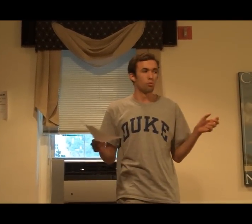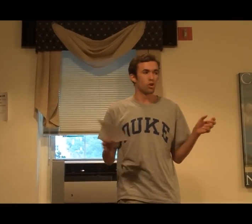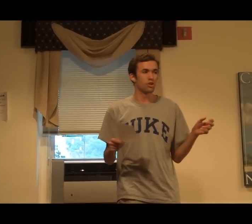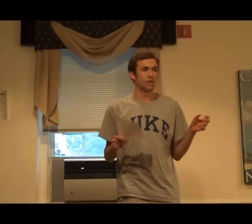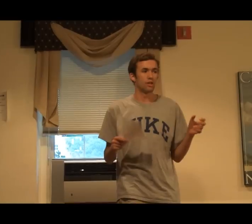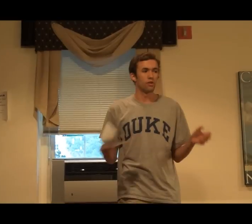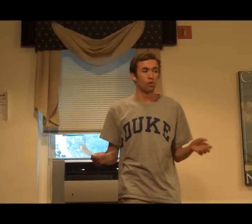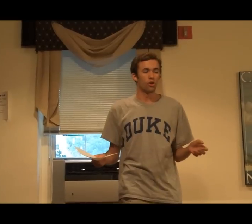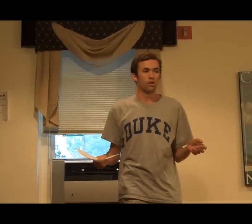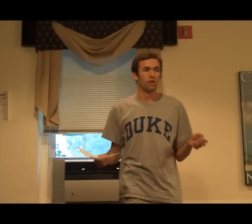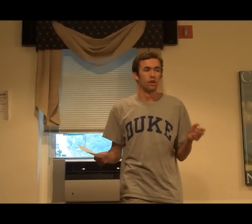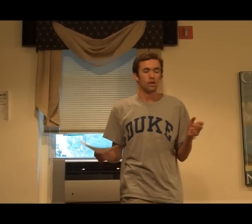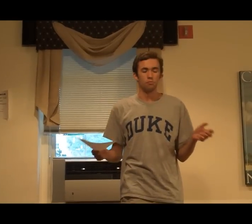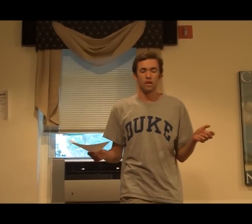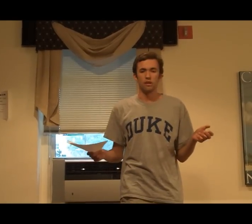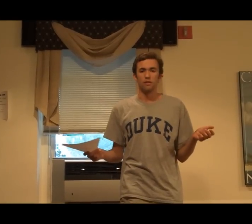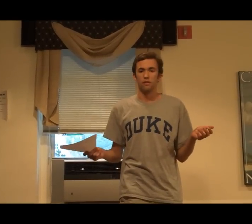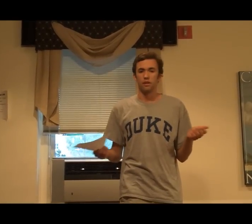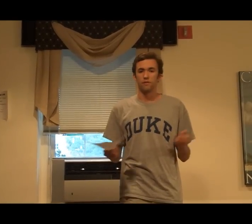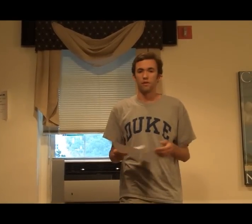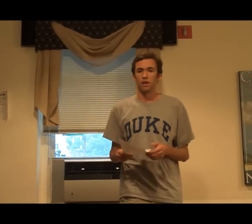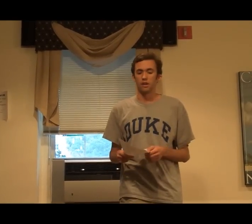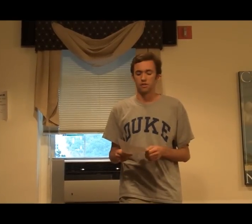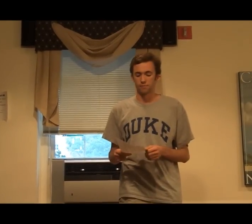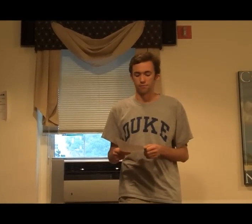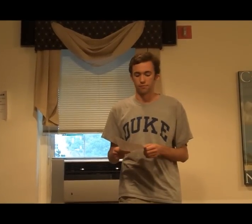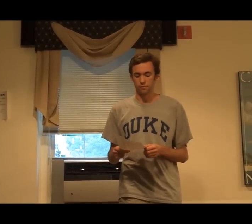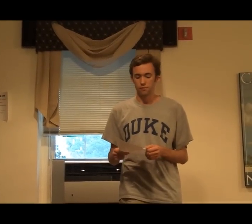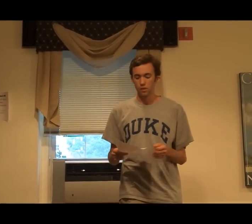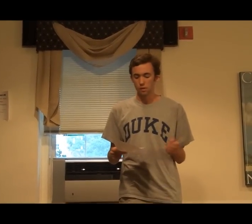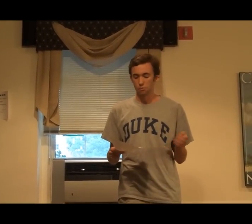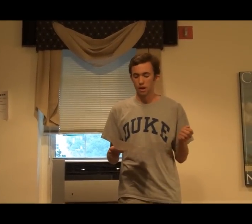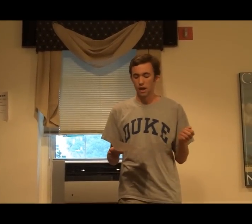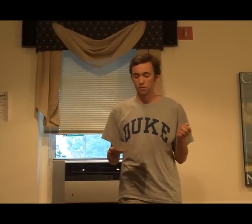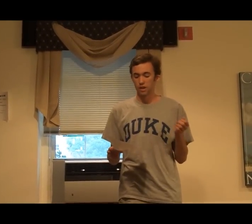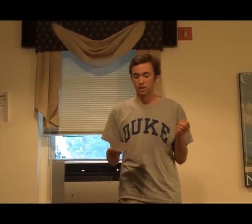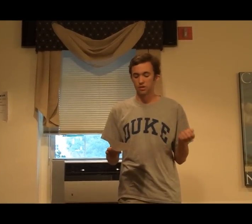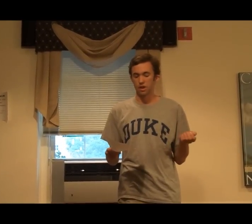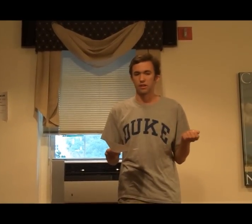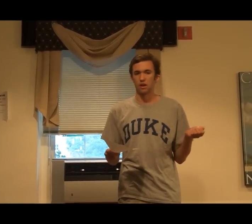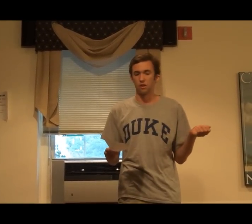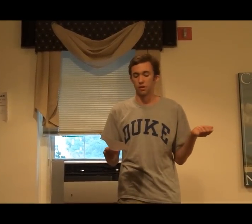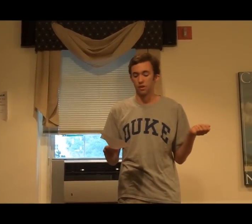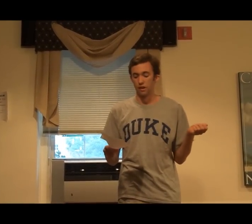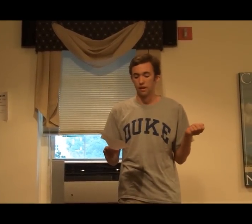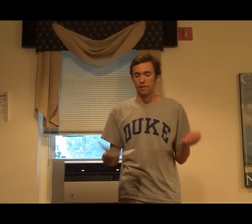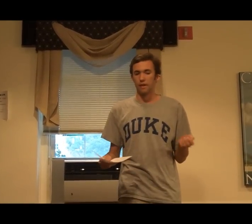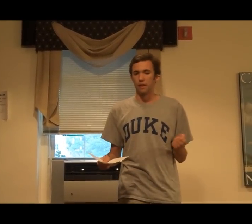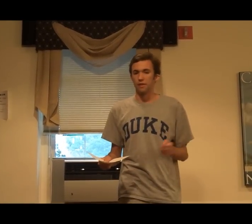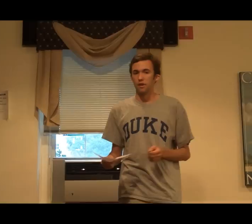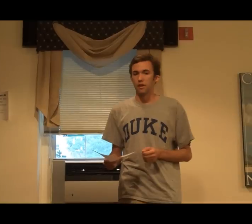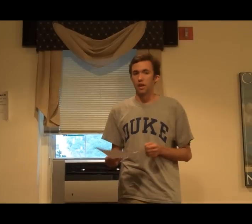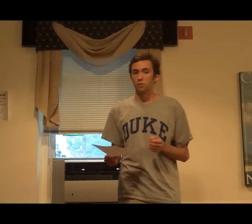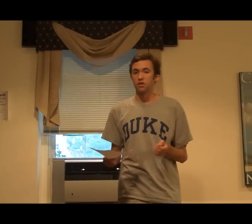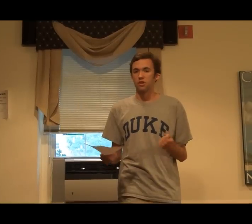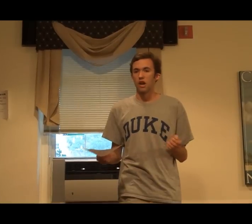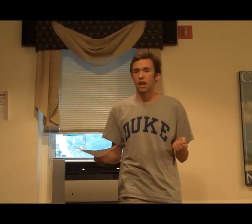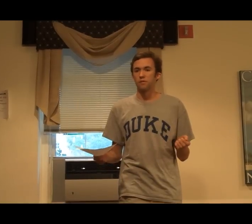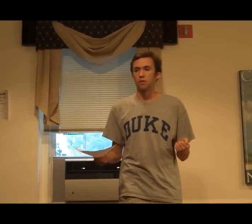words in a different order to mean different things. But I would like to stress, however, that language does not have to be